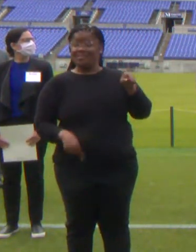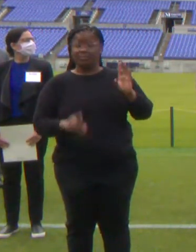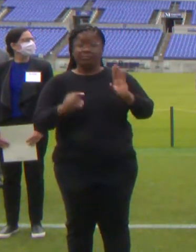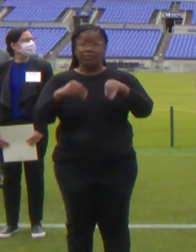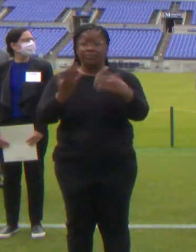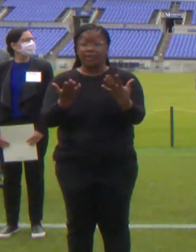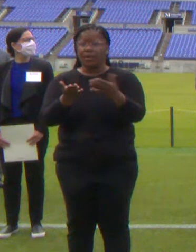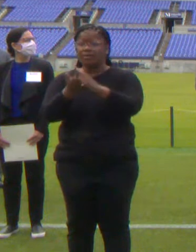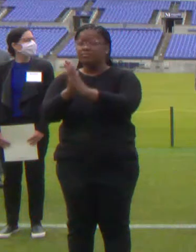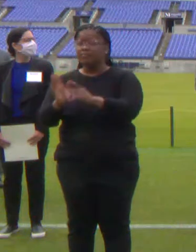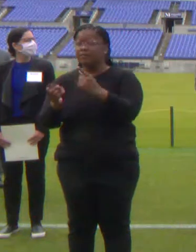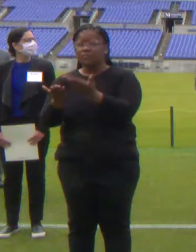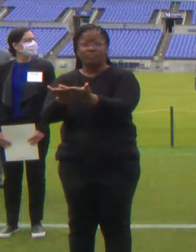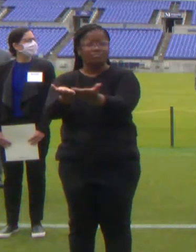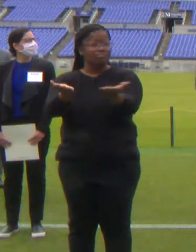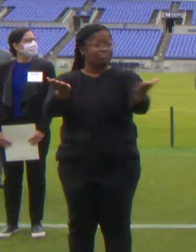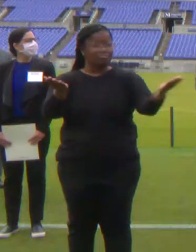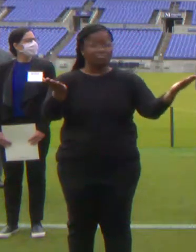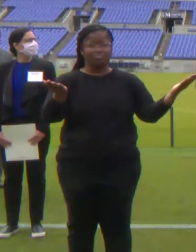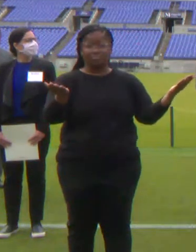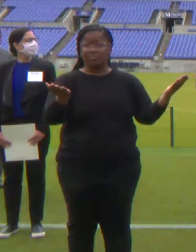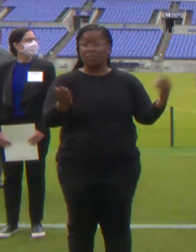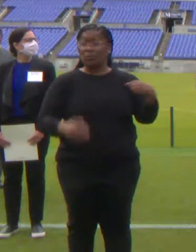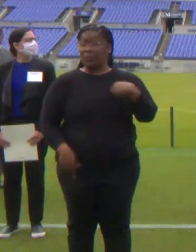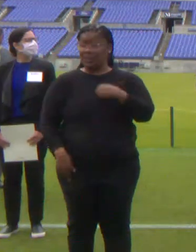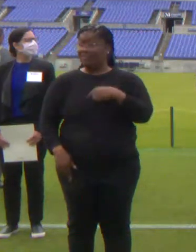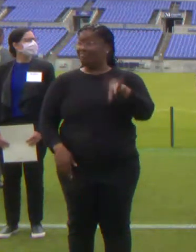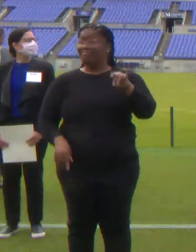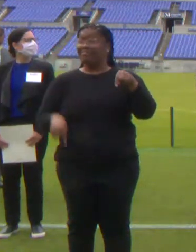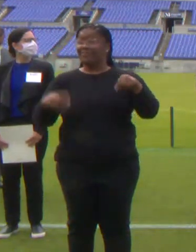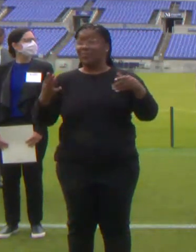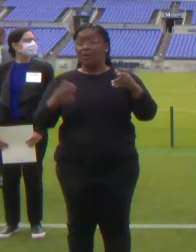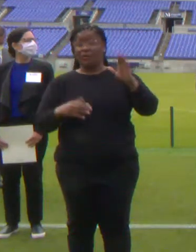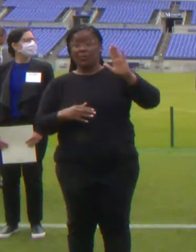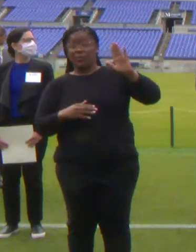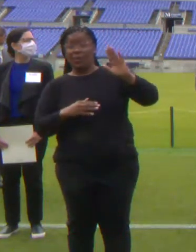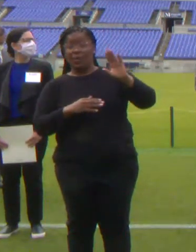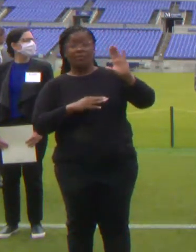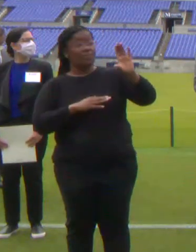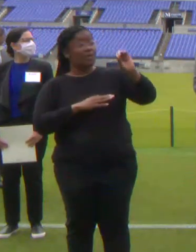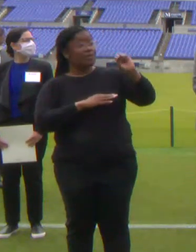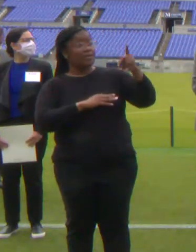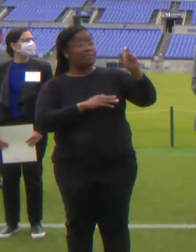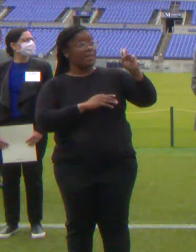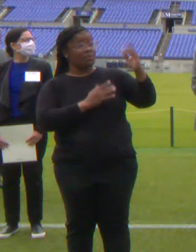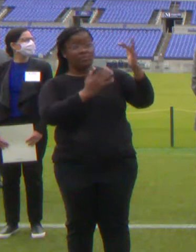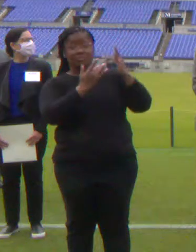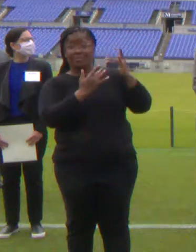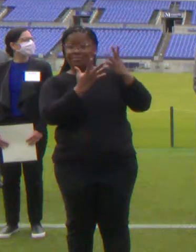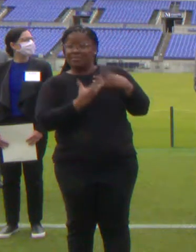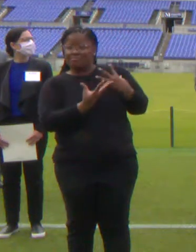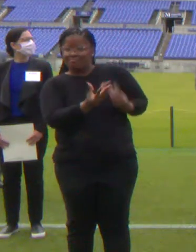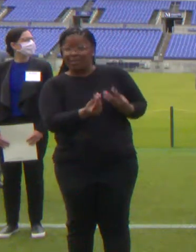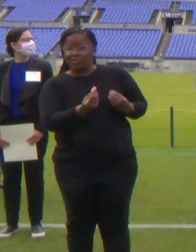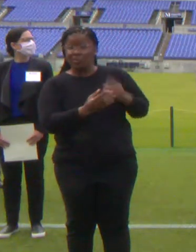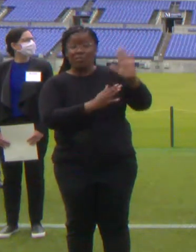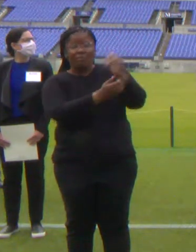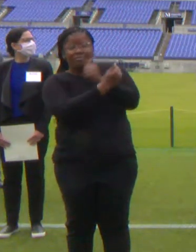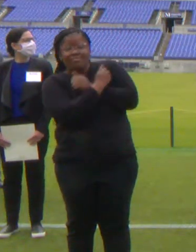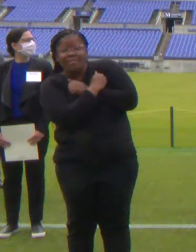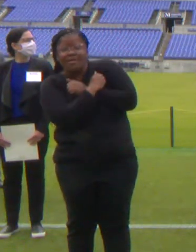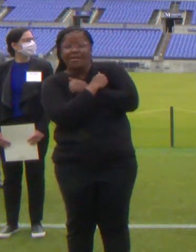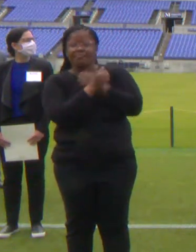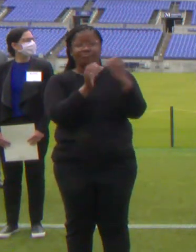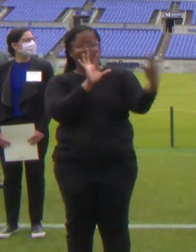faiths, we discern together that your compassion is for all and your love unites us in service to one another. We pray that